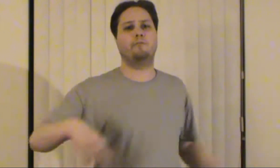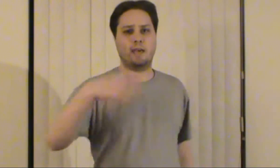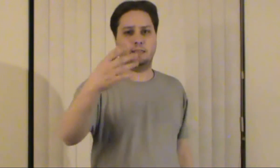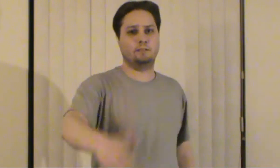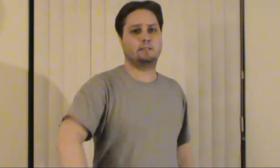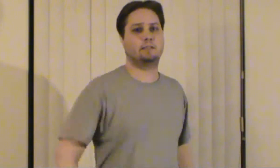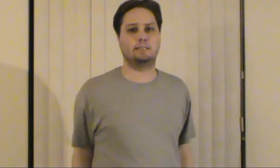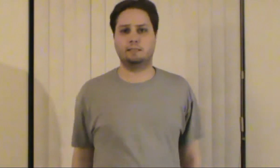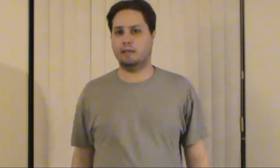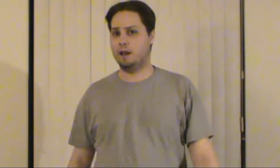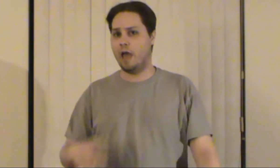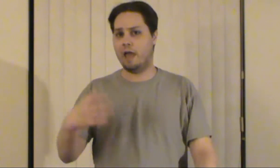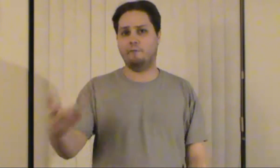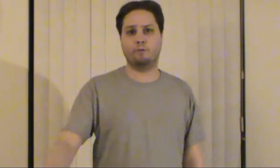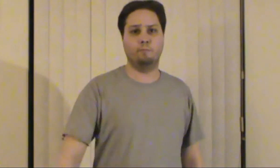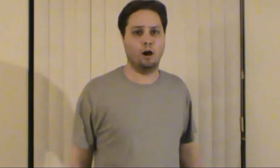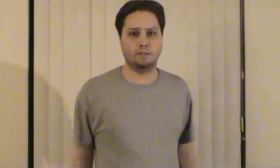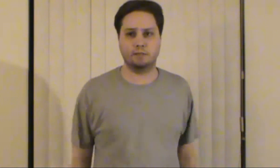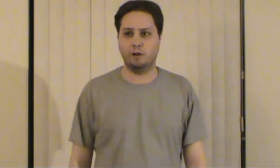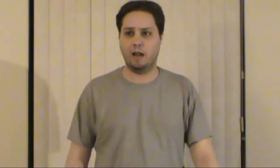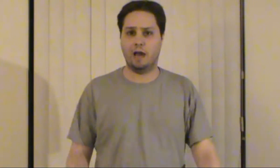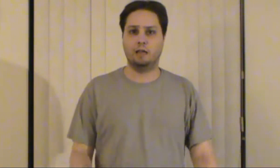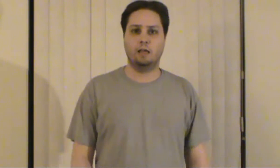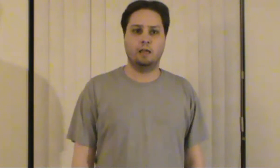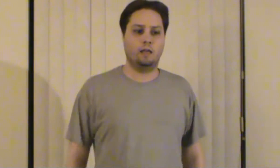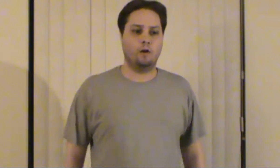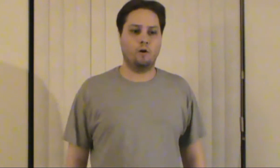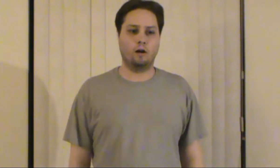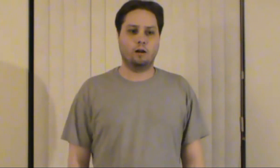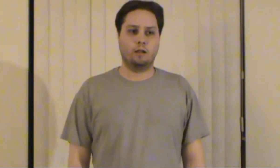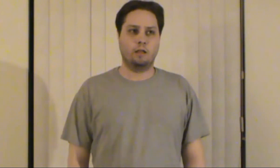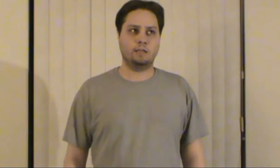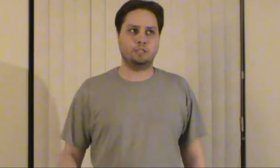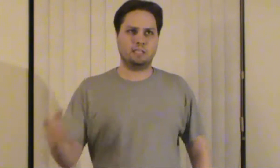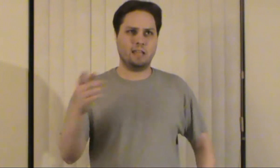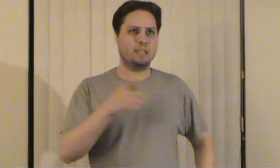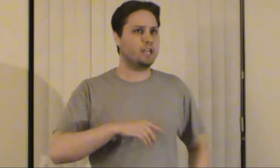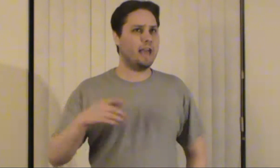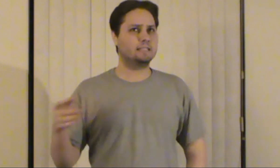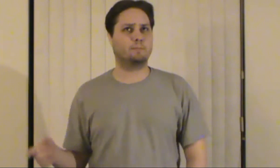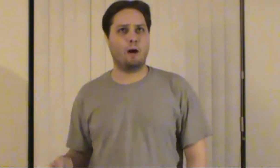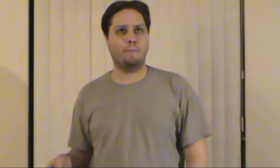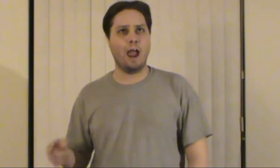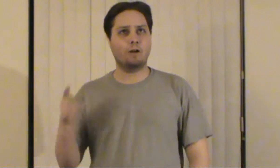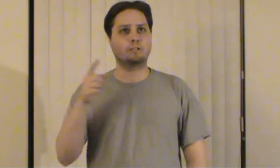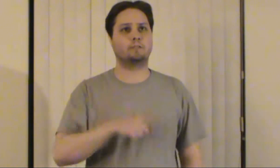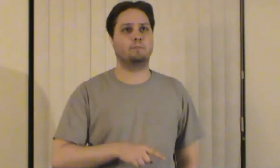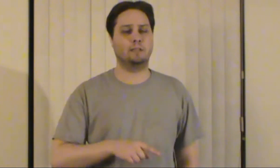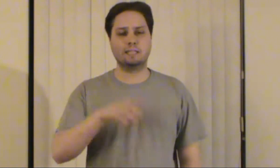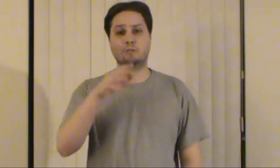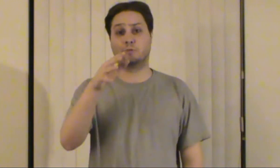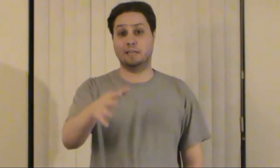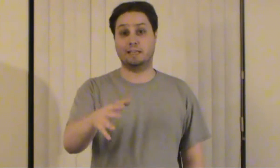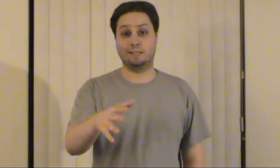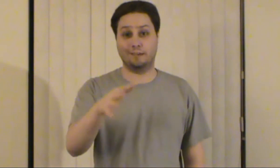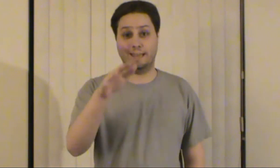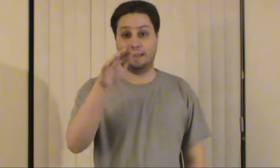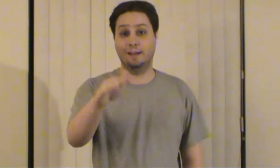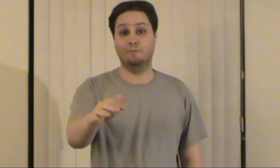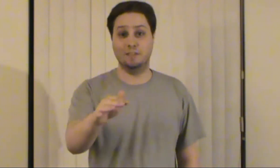finally discusses that hey i'm from mars and whatnot or and she's i think she asks about parents or something this is ridiculous okay i love